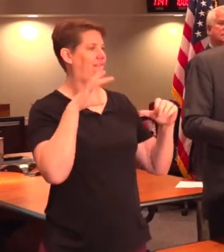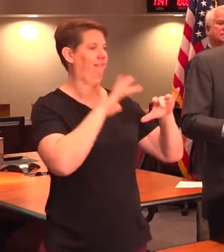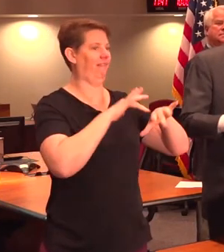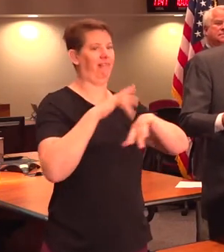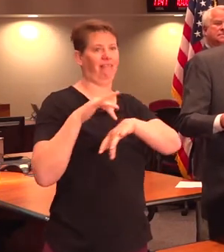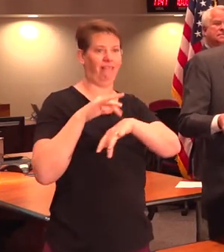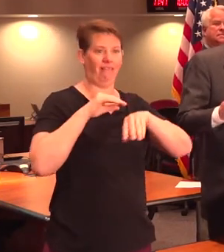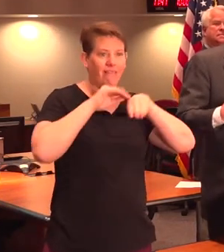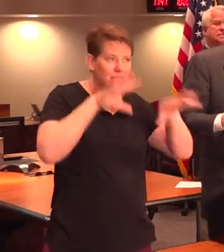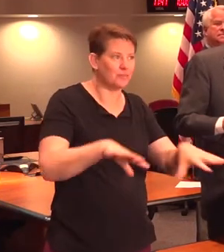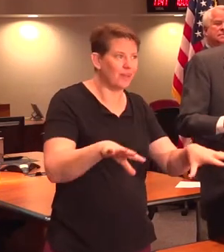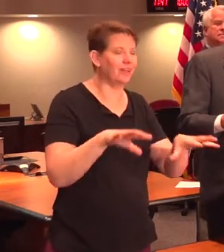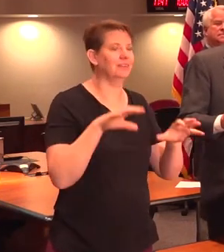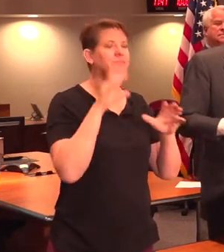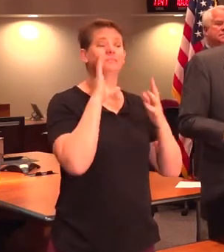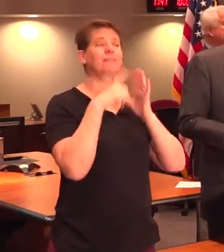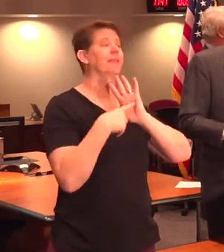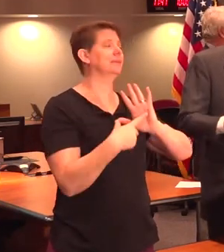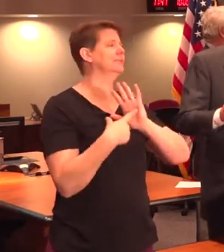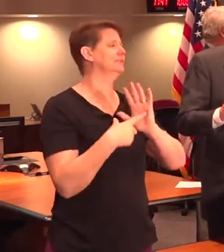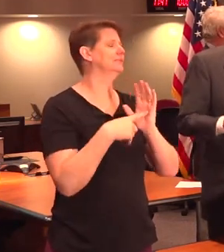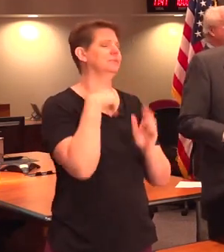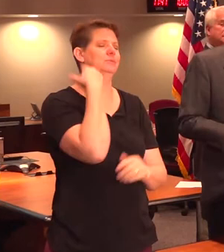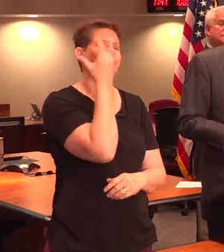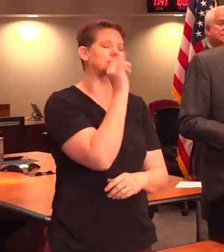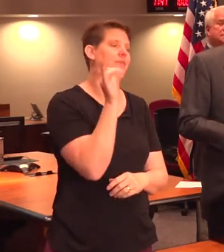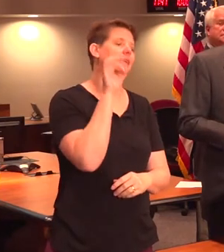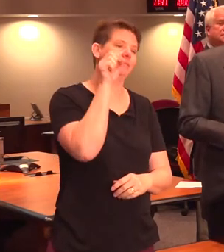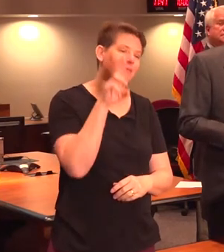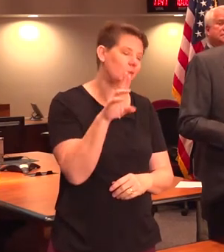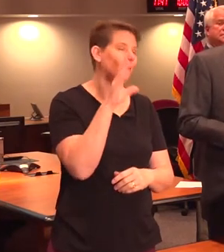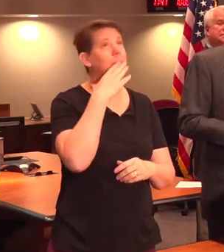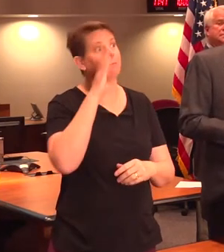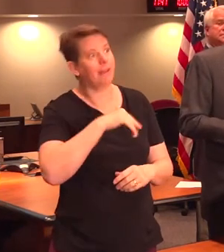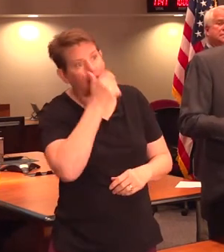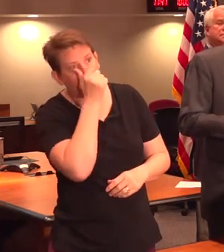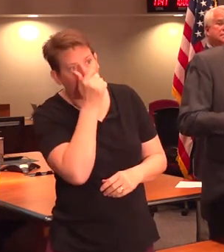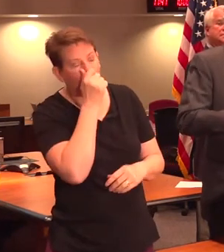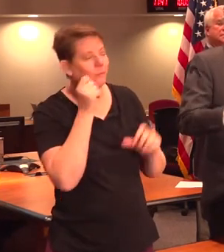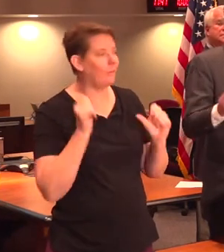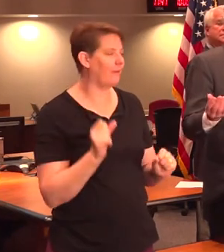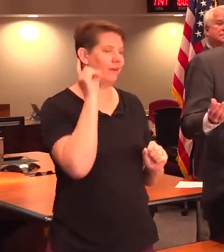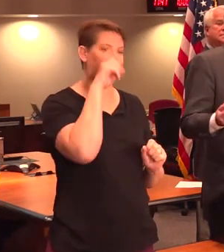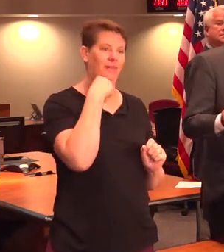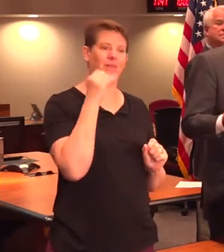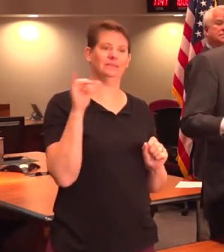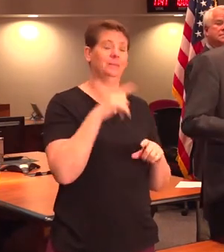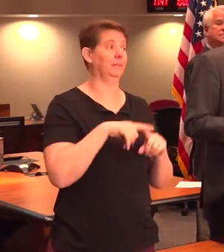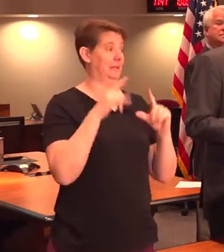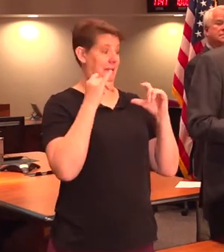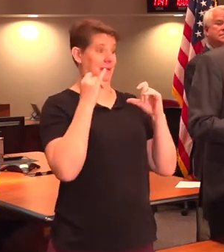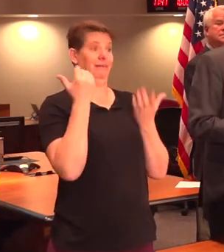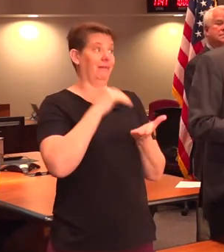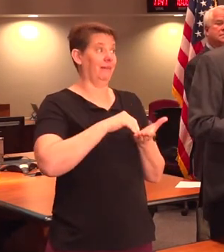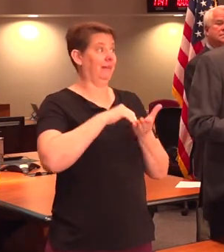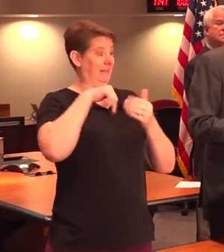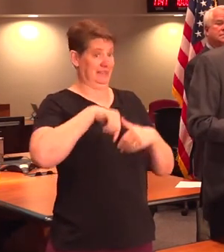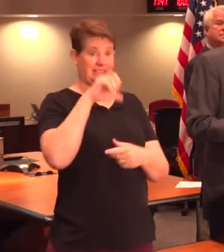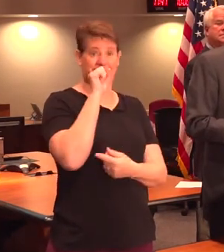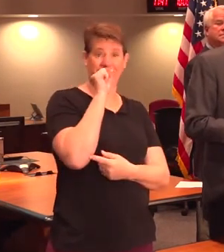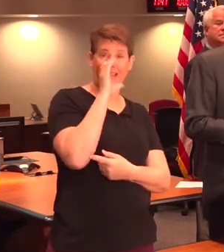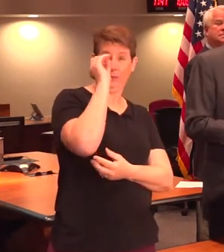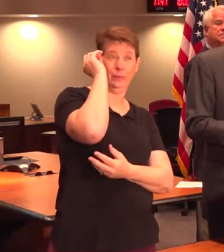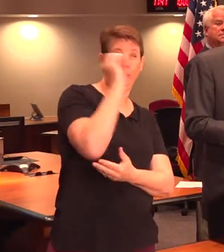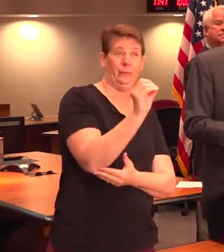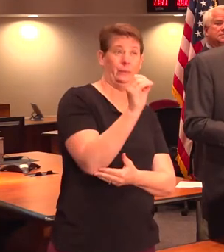But the symptoms are just like the flu, just like a bad cold. Again, no cases in South Carolina yet.